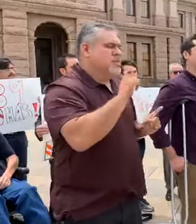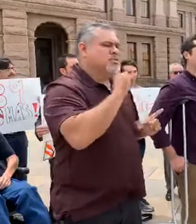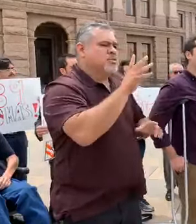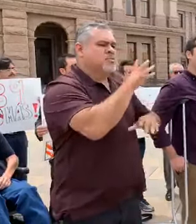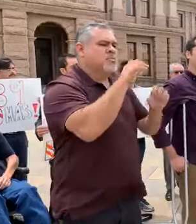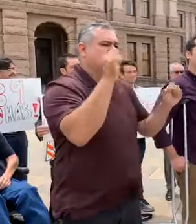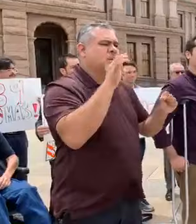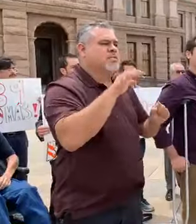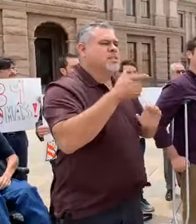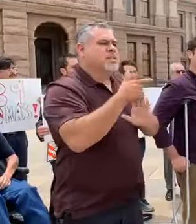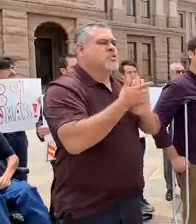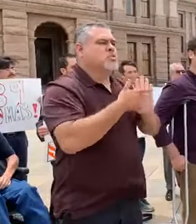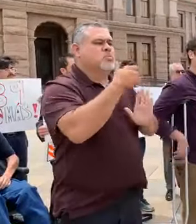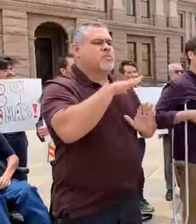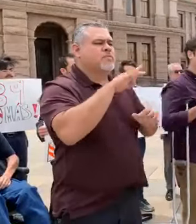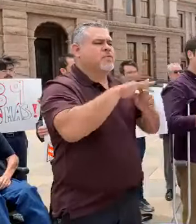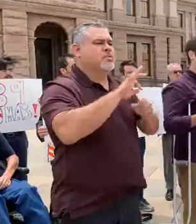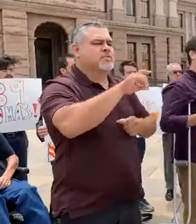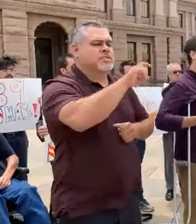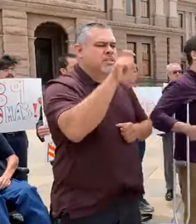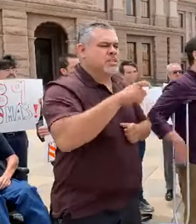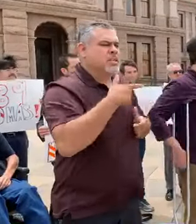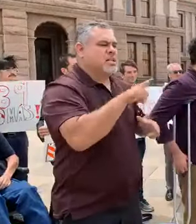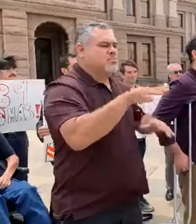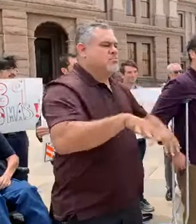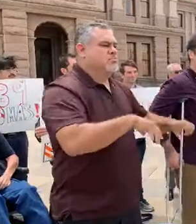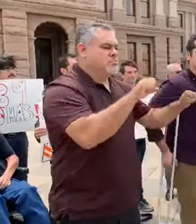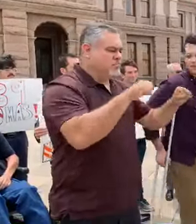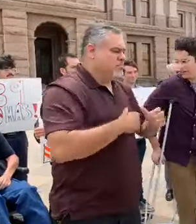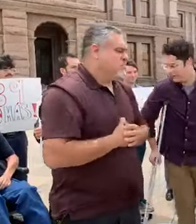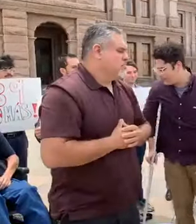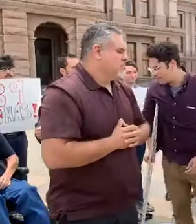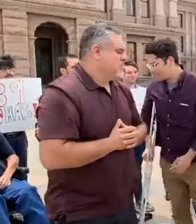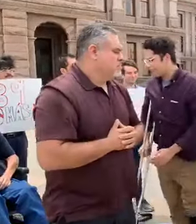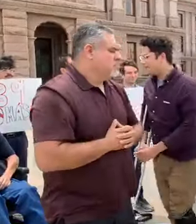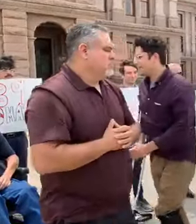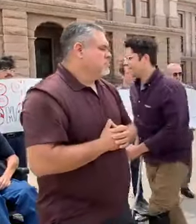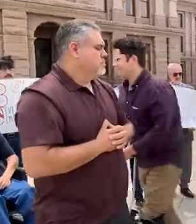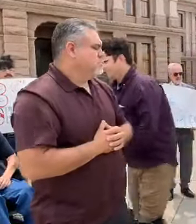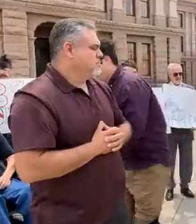of the League of Women Voters of Texas and I'll let her take the podium. Thank you so much.